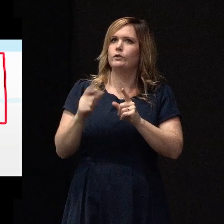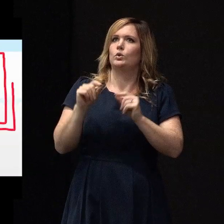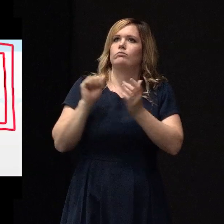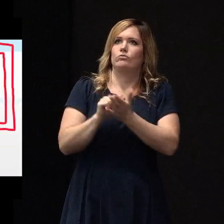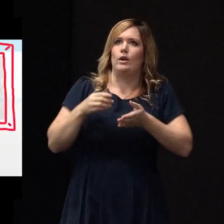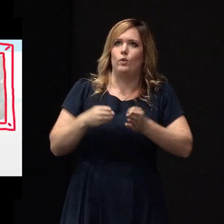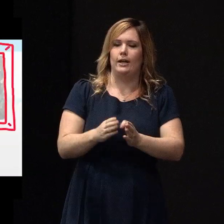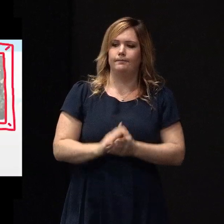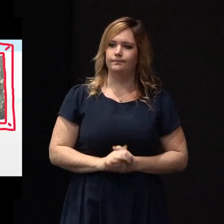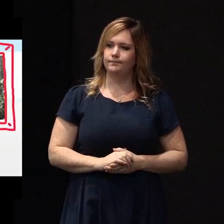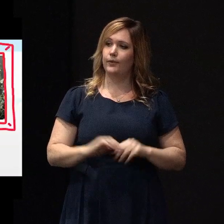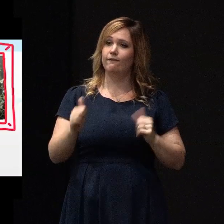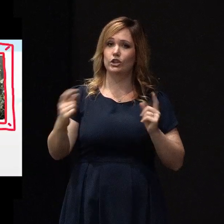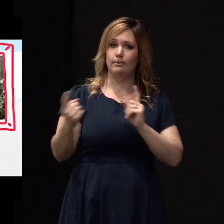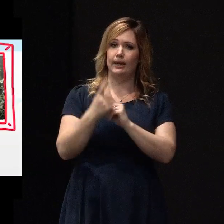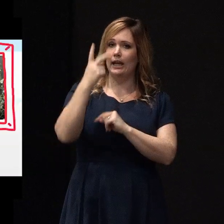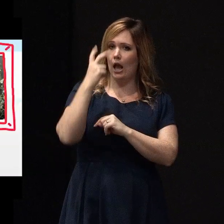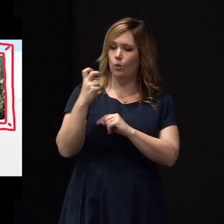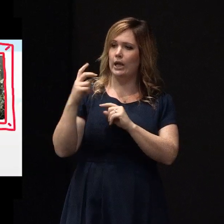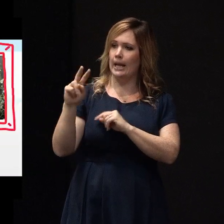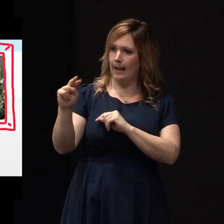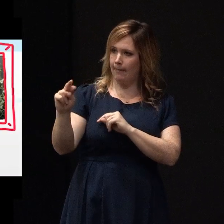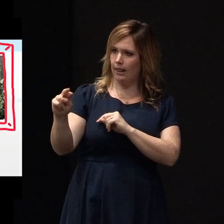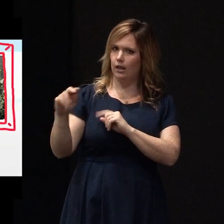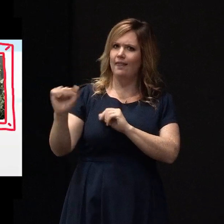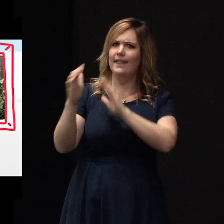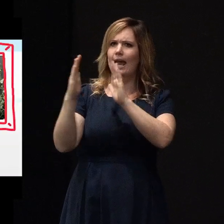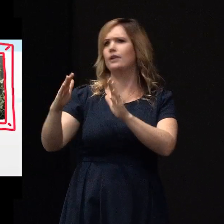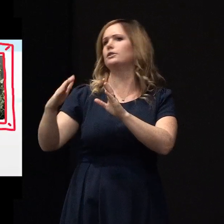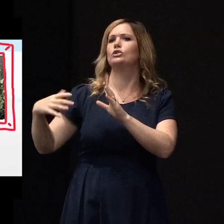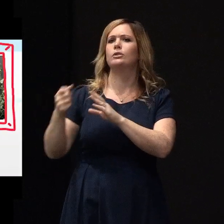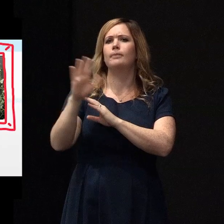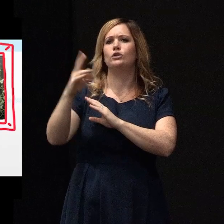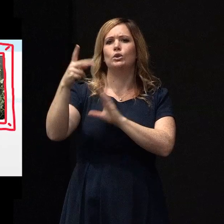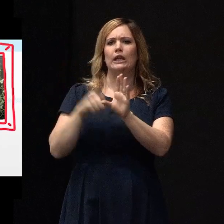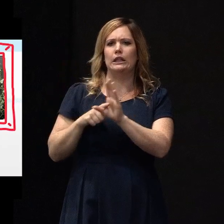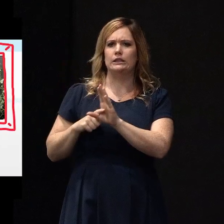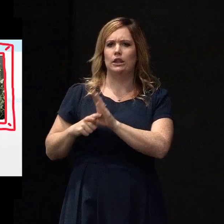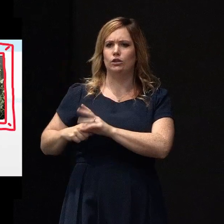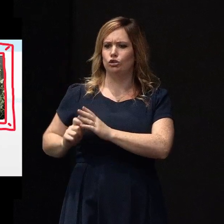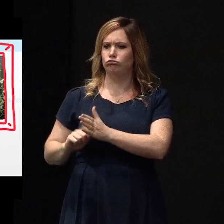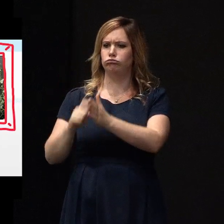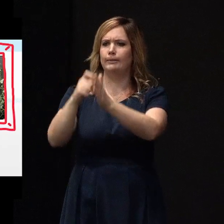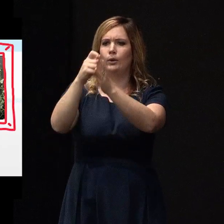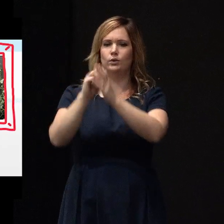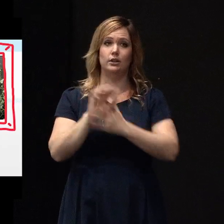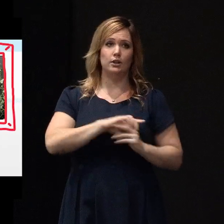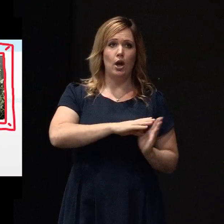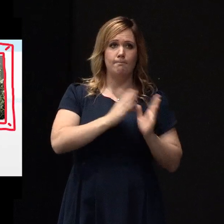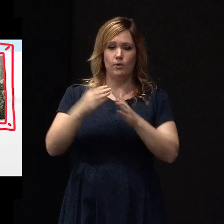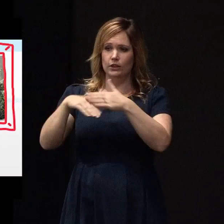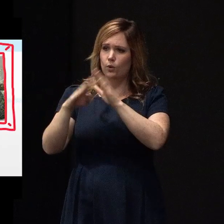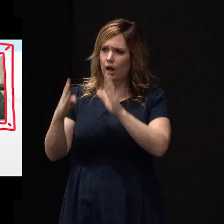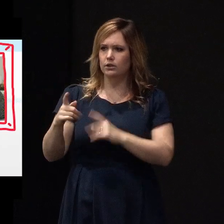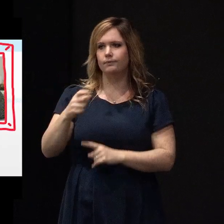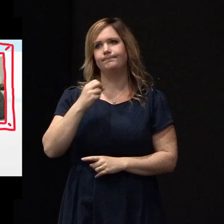once met an elderly couple who had rebuilt their house. It took them about two years. But when they settled into their house, they were very